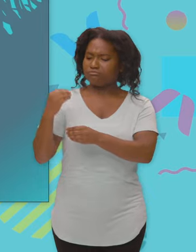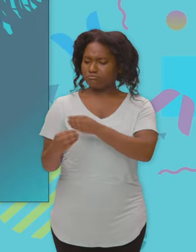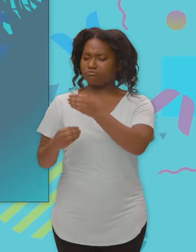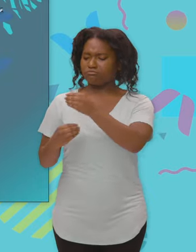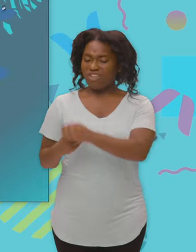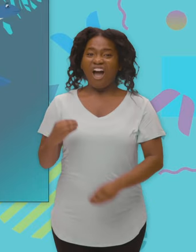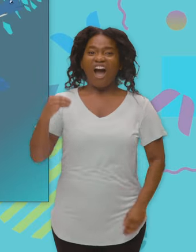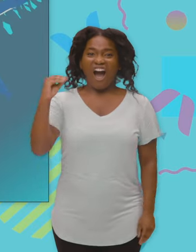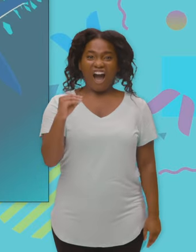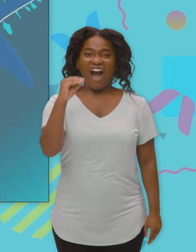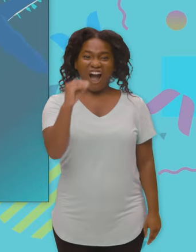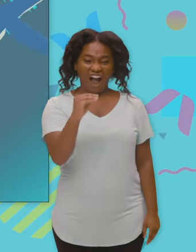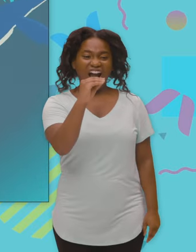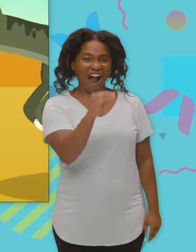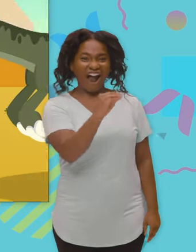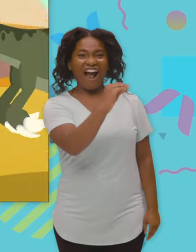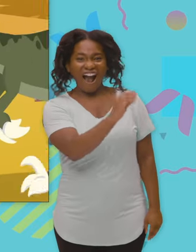Prehistoric Dinosaur! Roar!